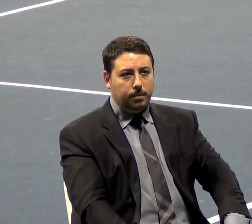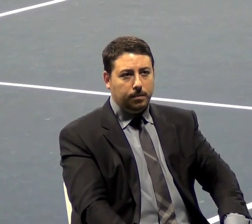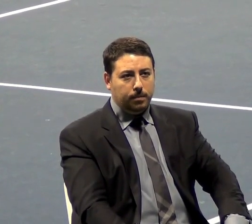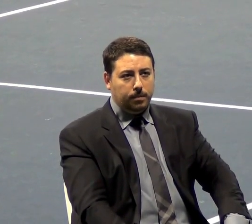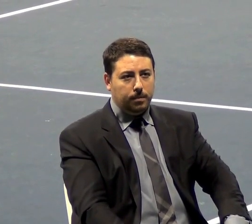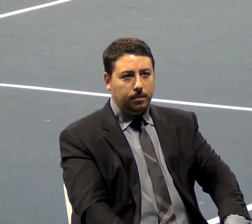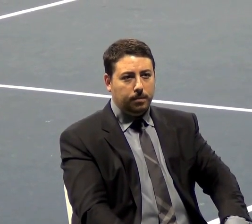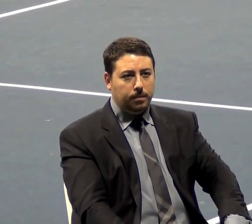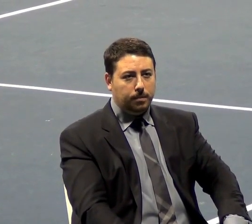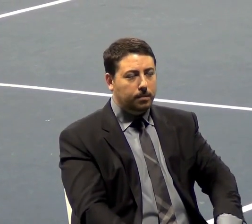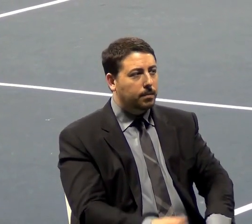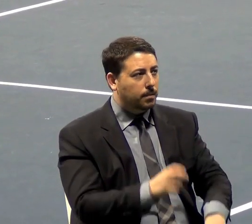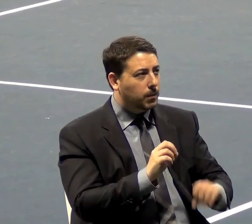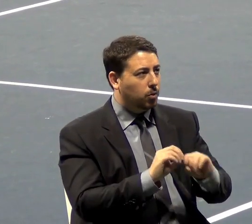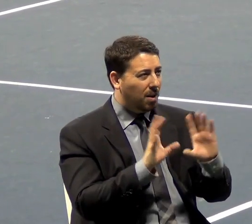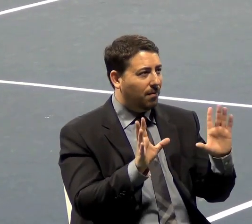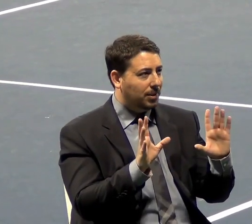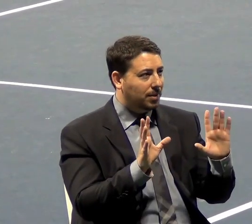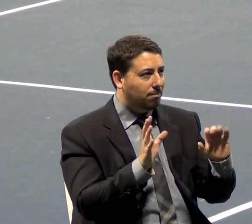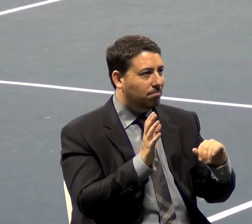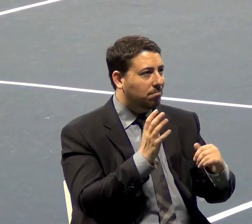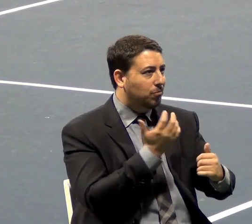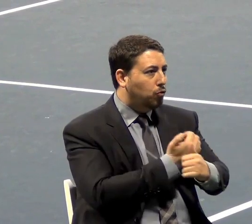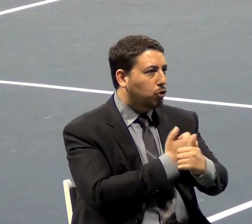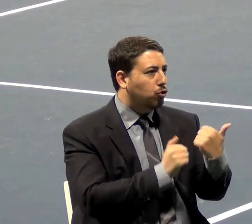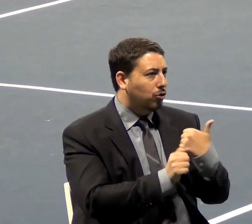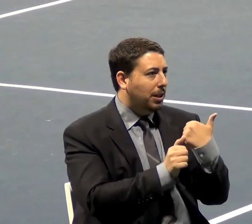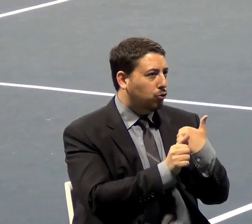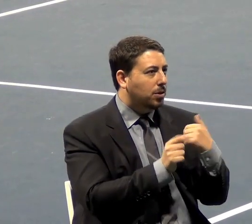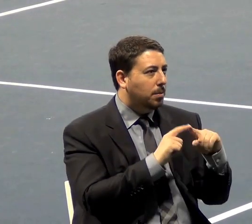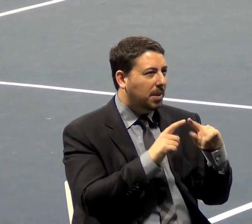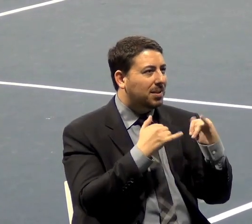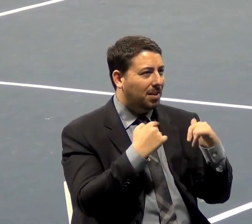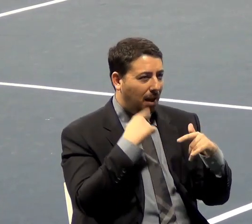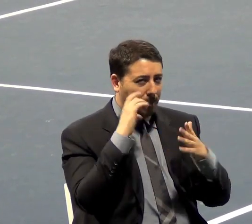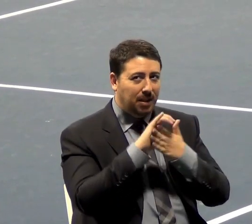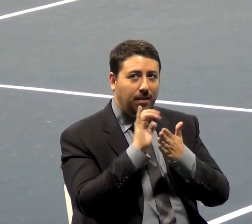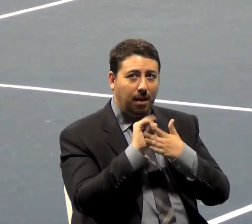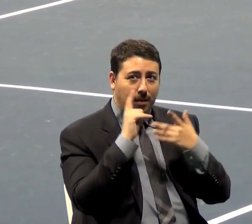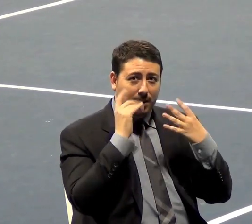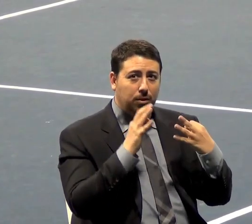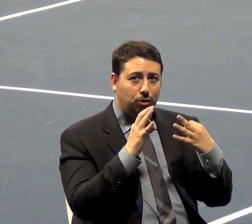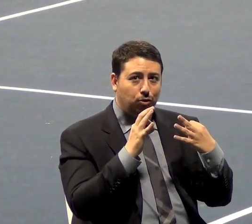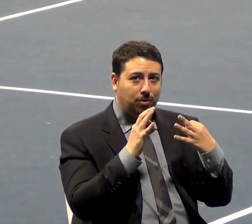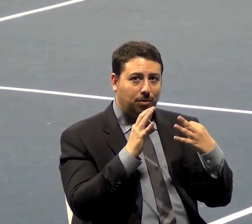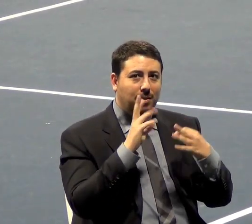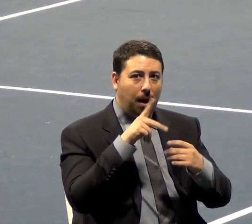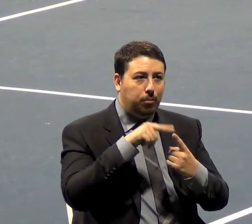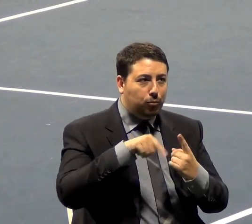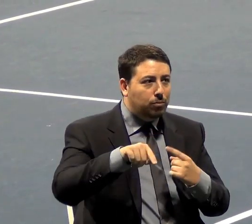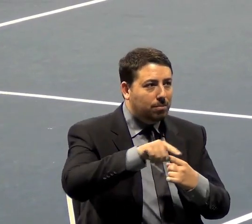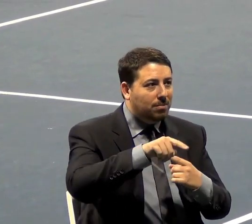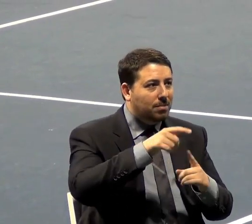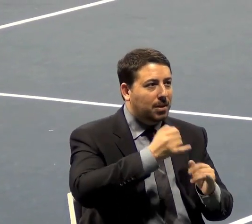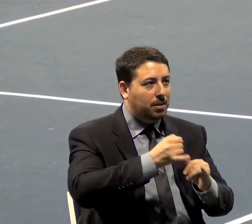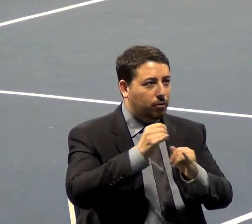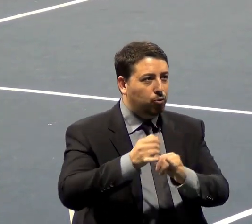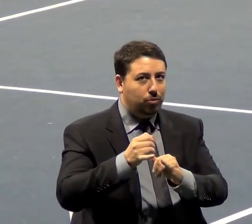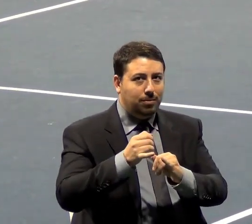So obviously drugs are very dangerous, but I still believe that these decisions should be made by the individual. Before you know it, they'll be telling us what kind of